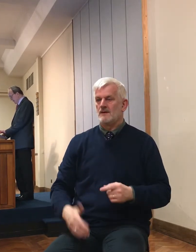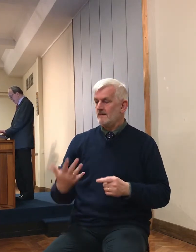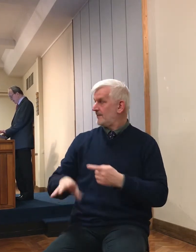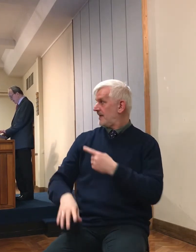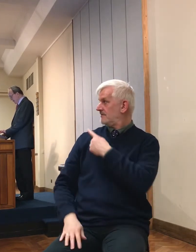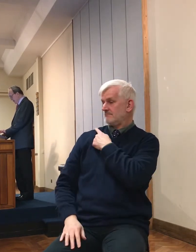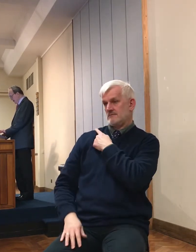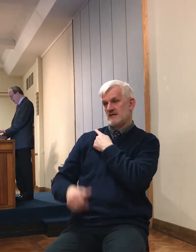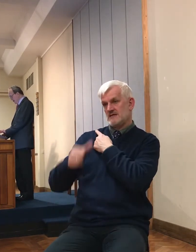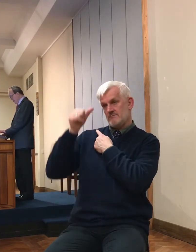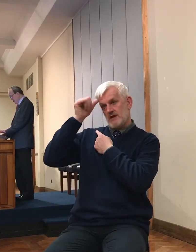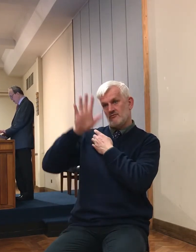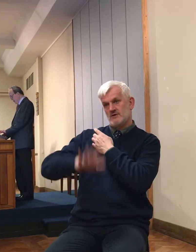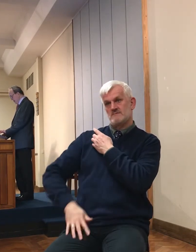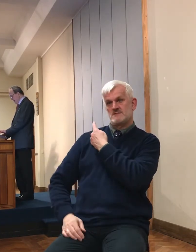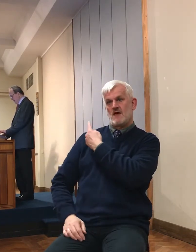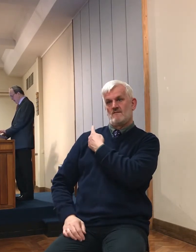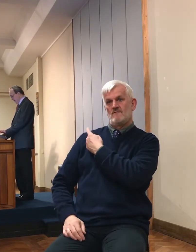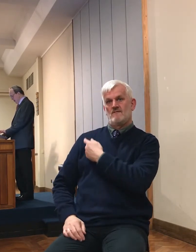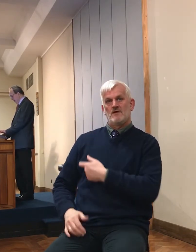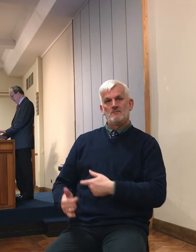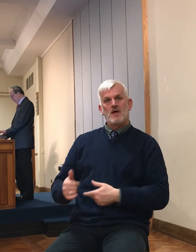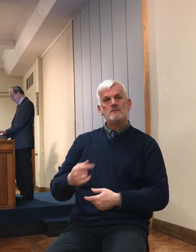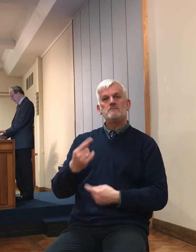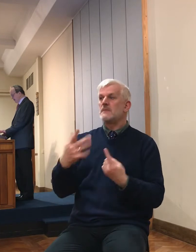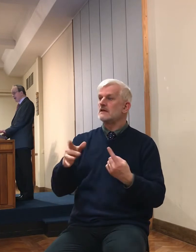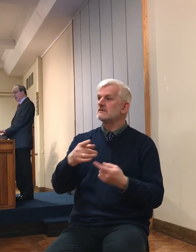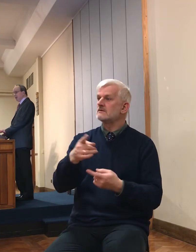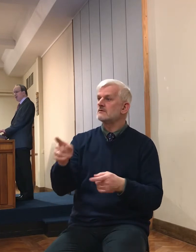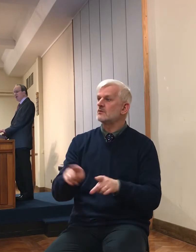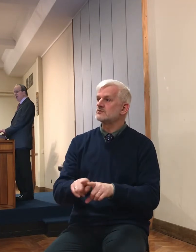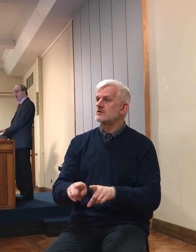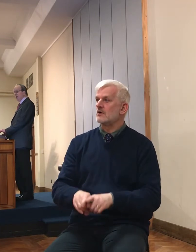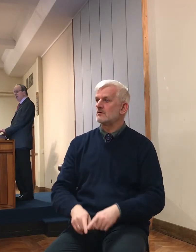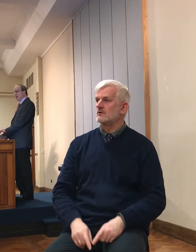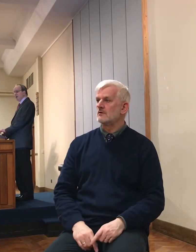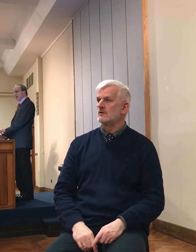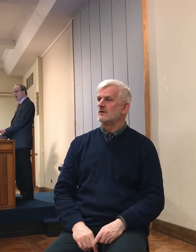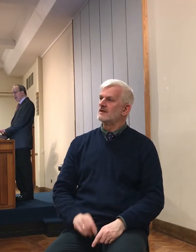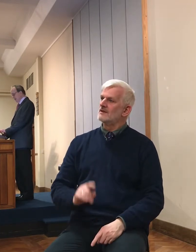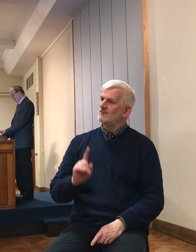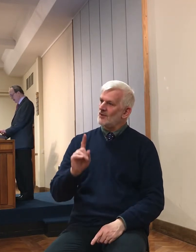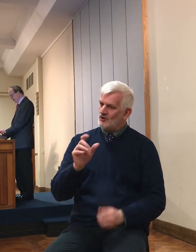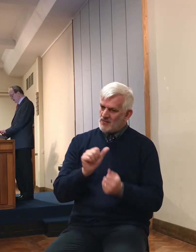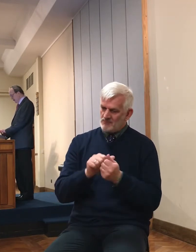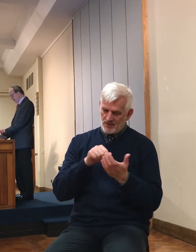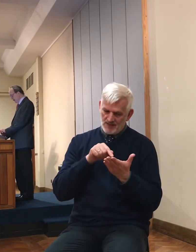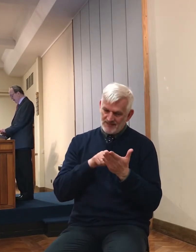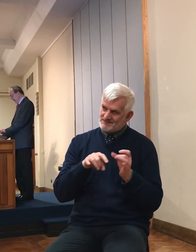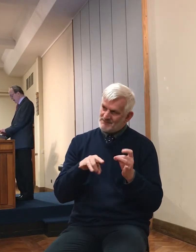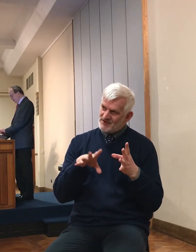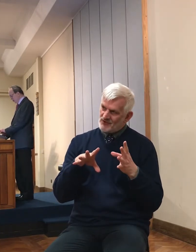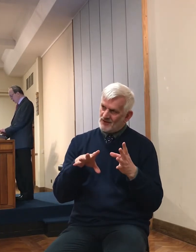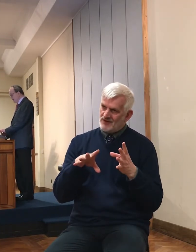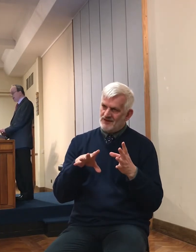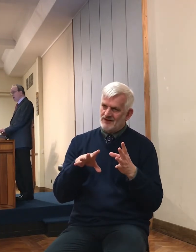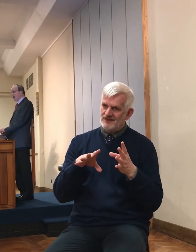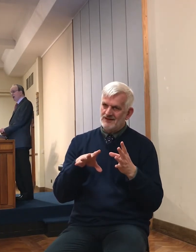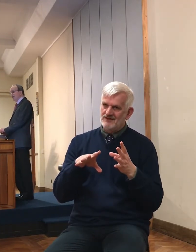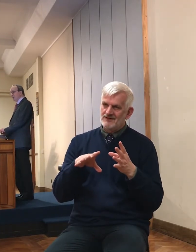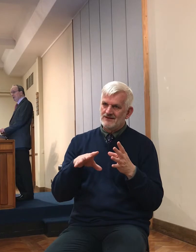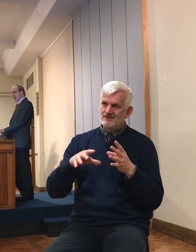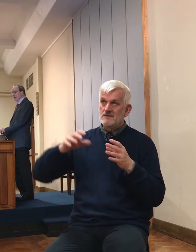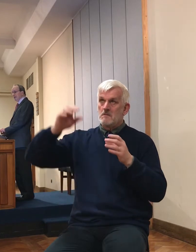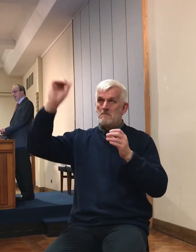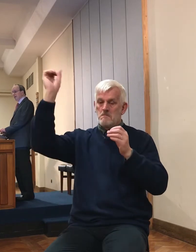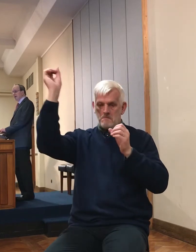and maybe you have two. But it was miraculously given in this instance, and more people